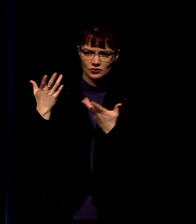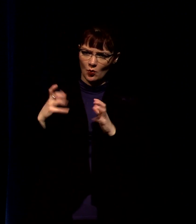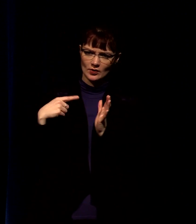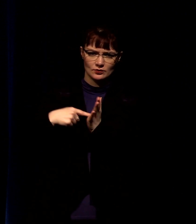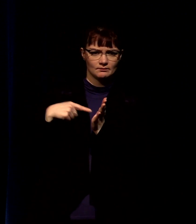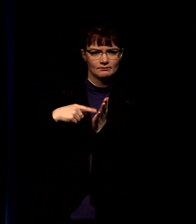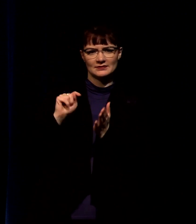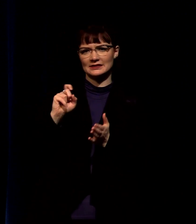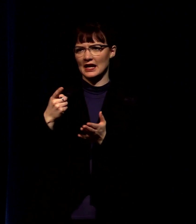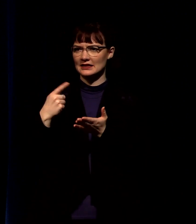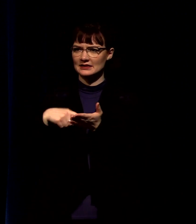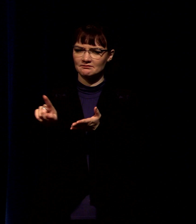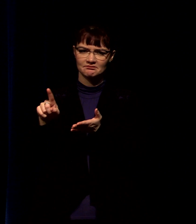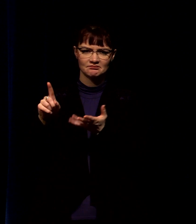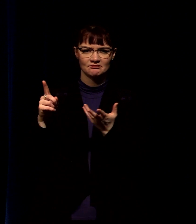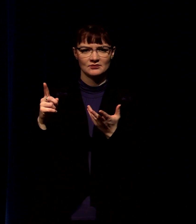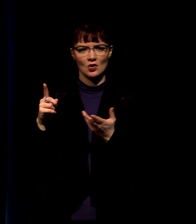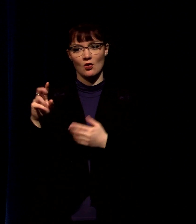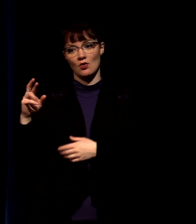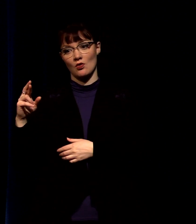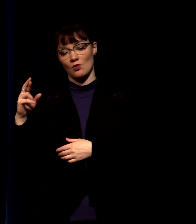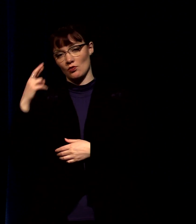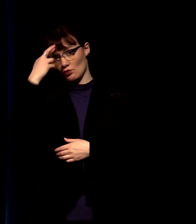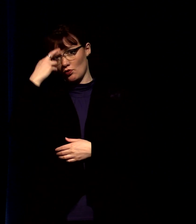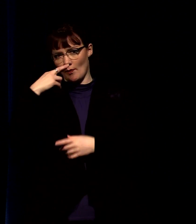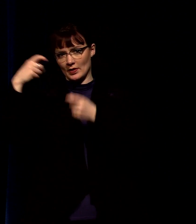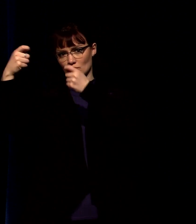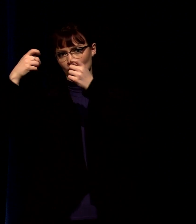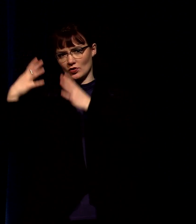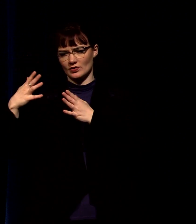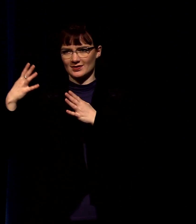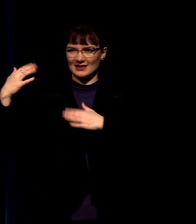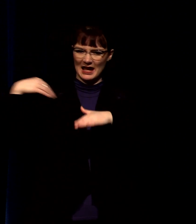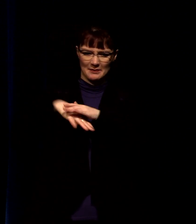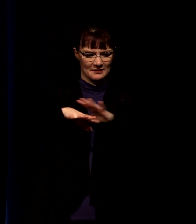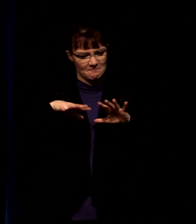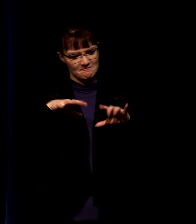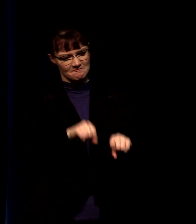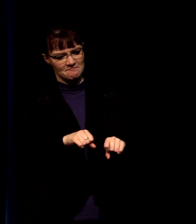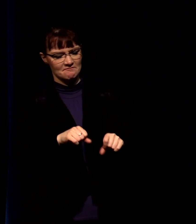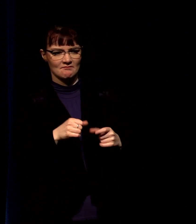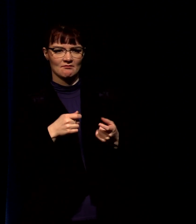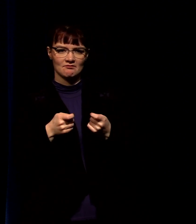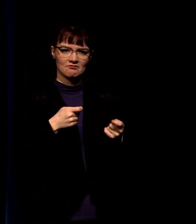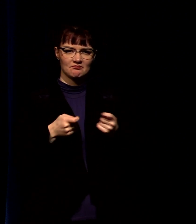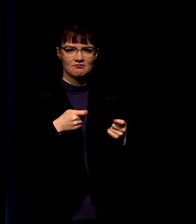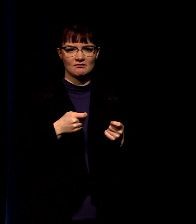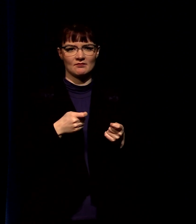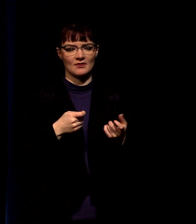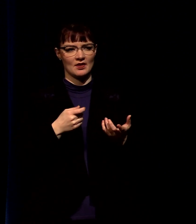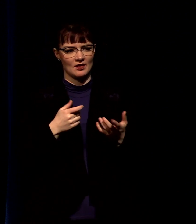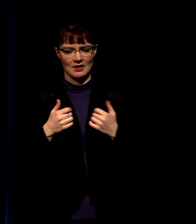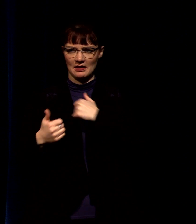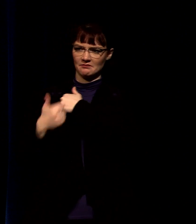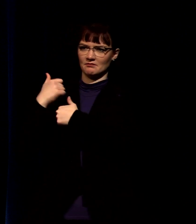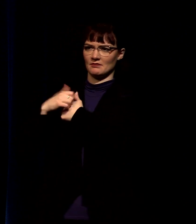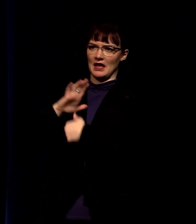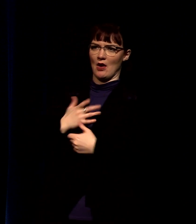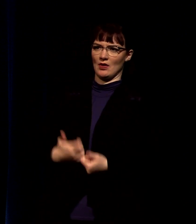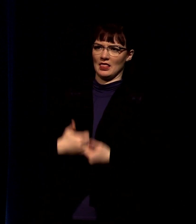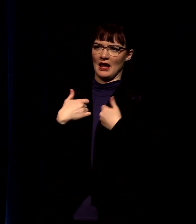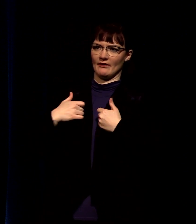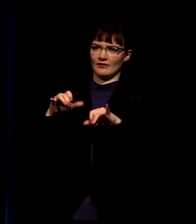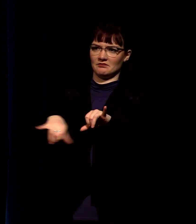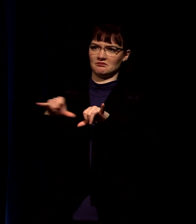the roman rulers have come in they have made it complex they've made it difficult they're a threat to the way they live their life they're a threat to the religious